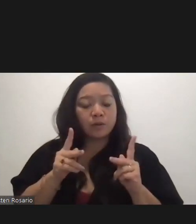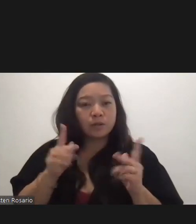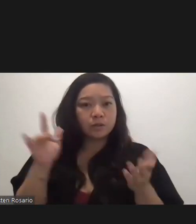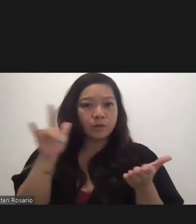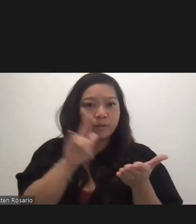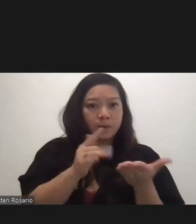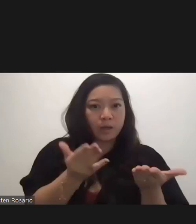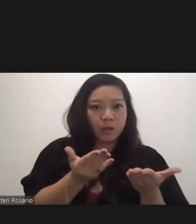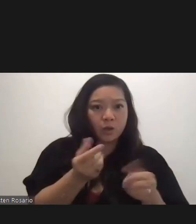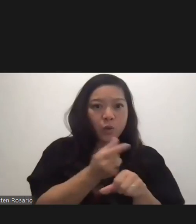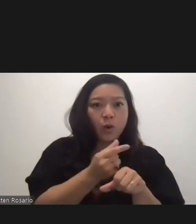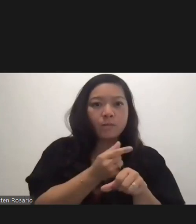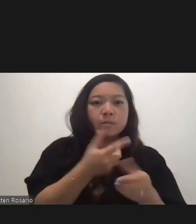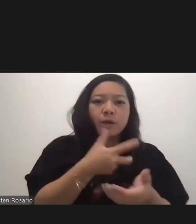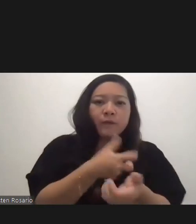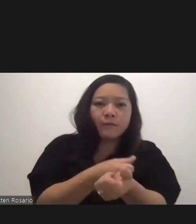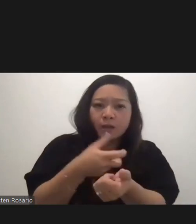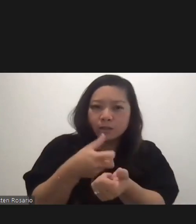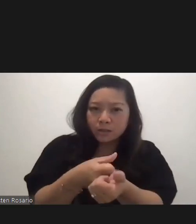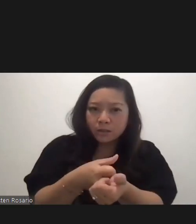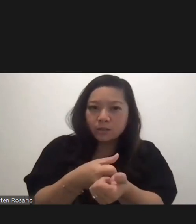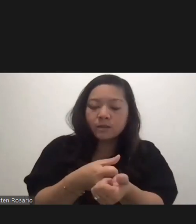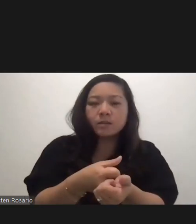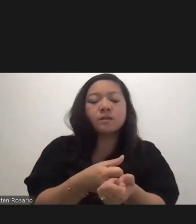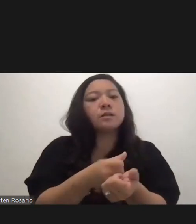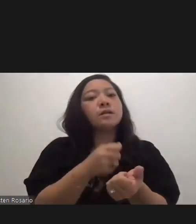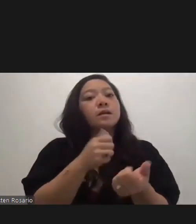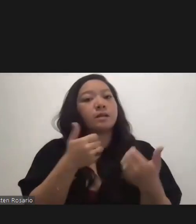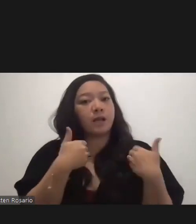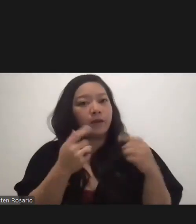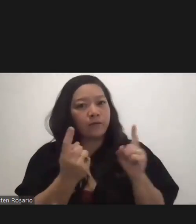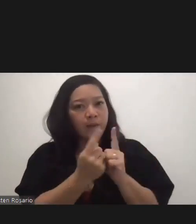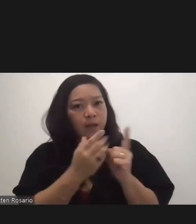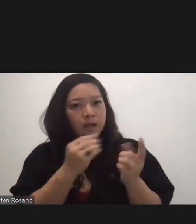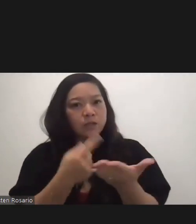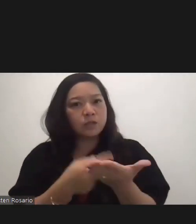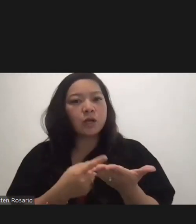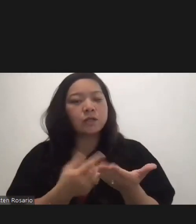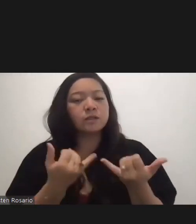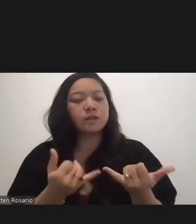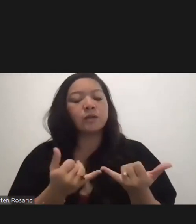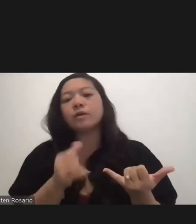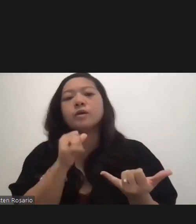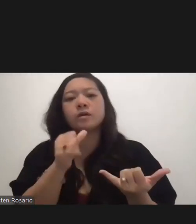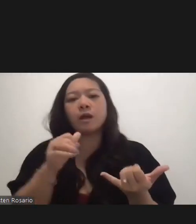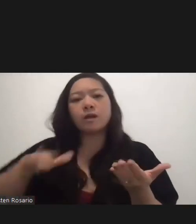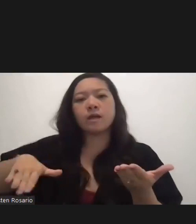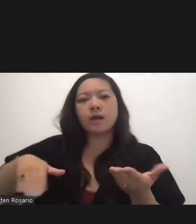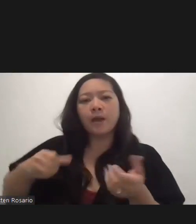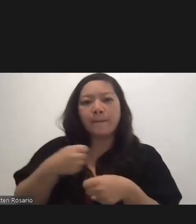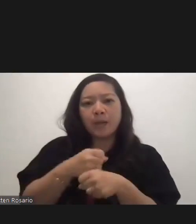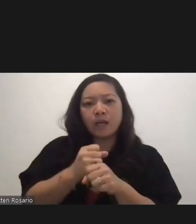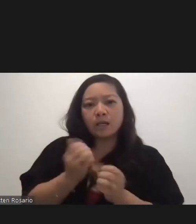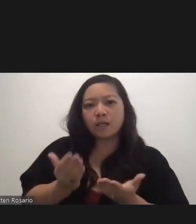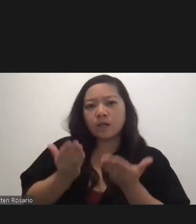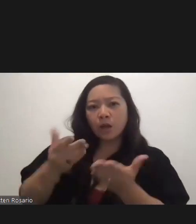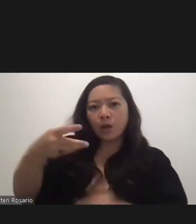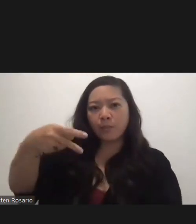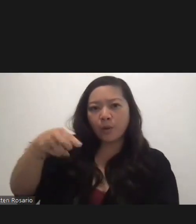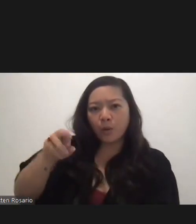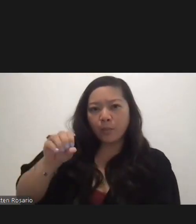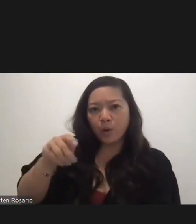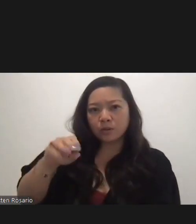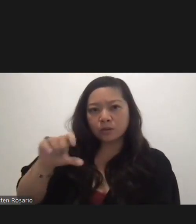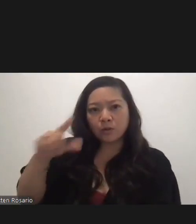vaccinated. They have met. There's been discussions. They have not yet made a proposal to me.